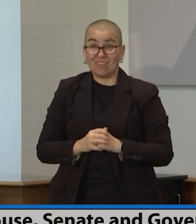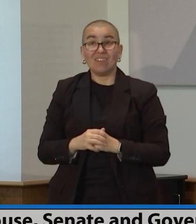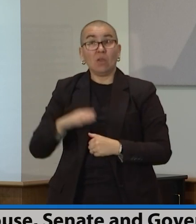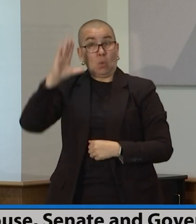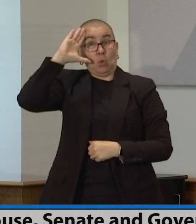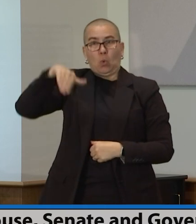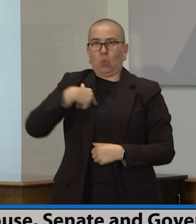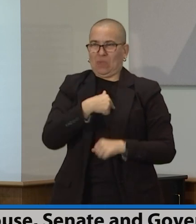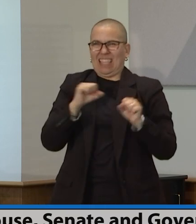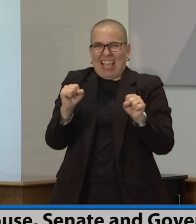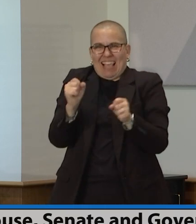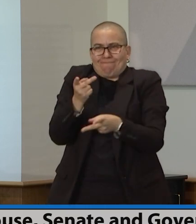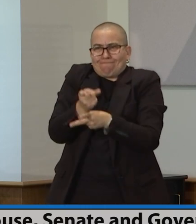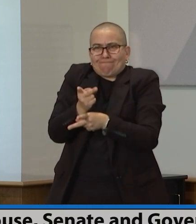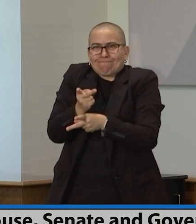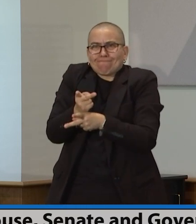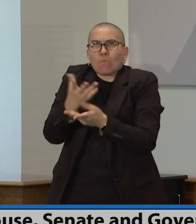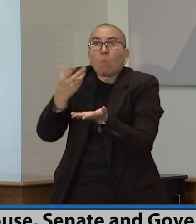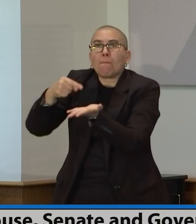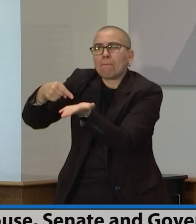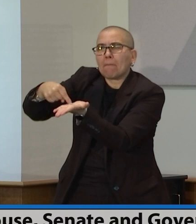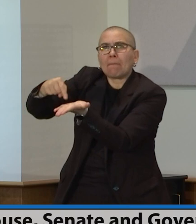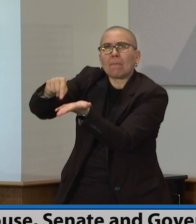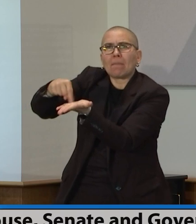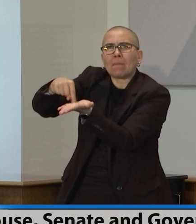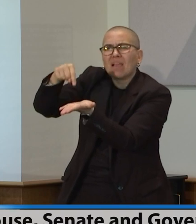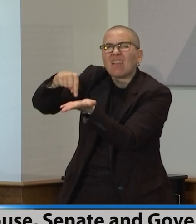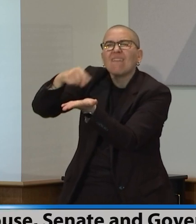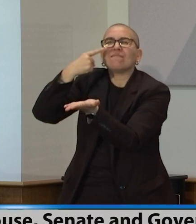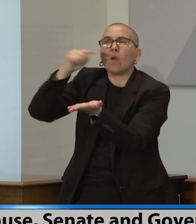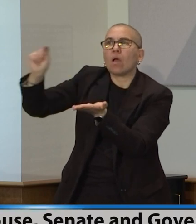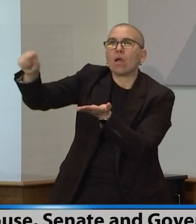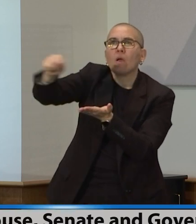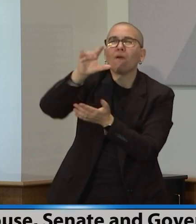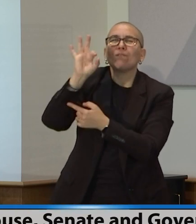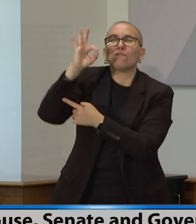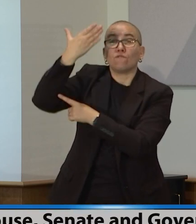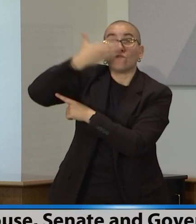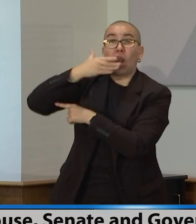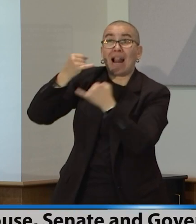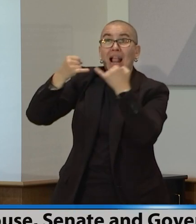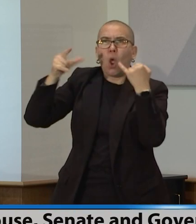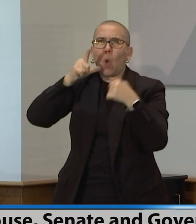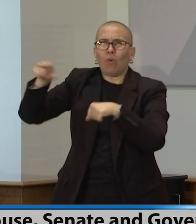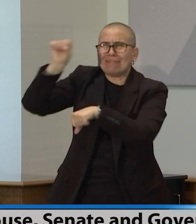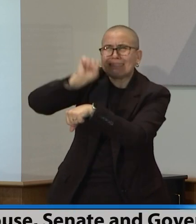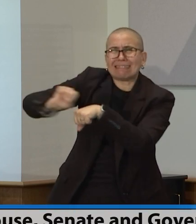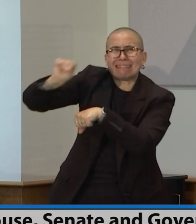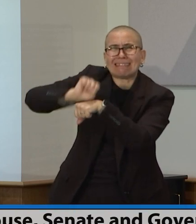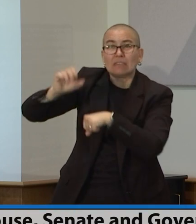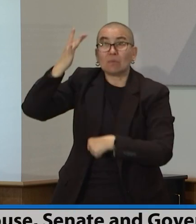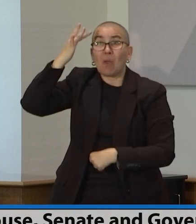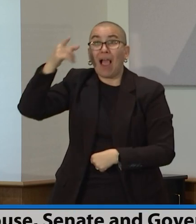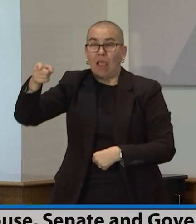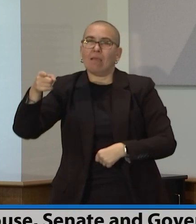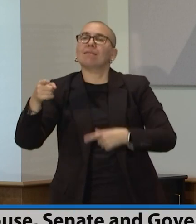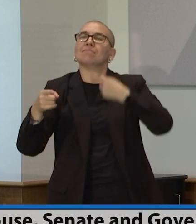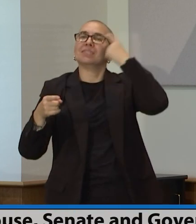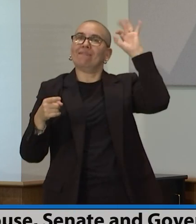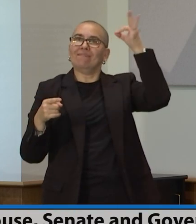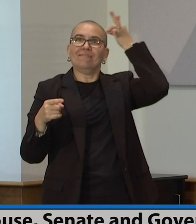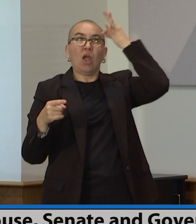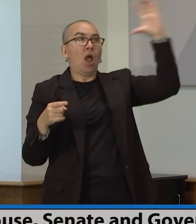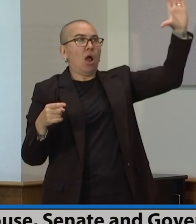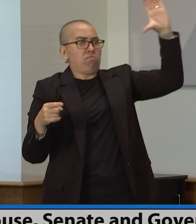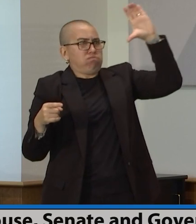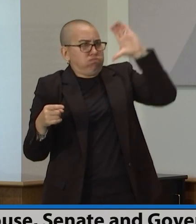our frontline home and community-based workers because of federal money. We're very grateful to our federal partners. And for